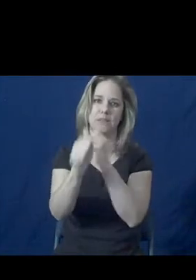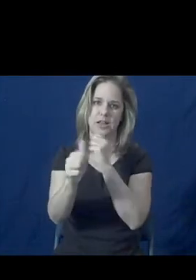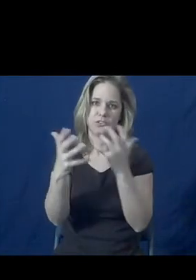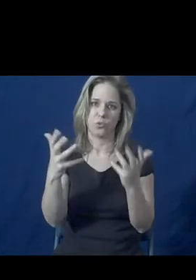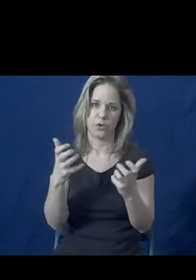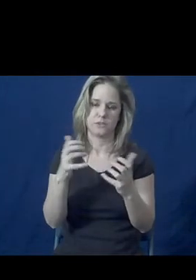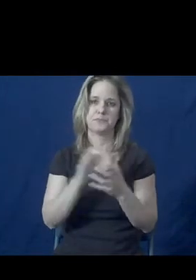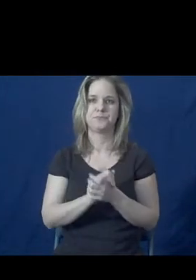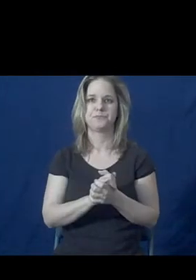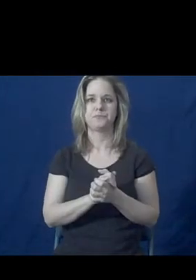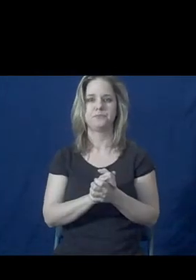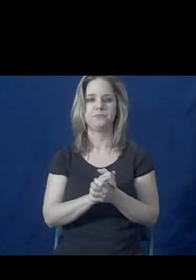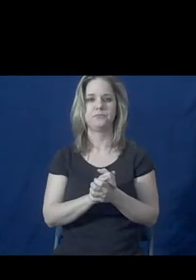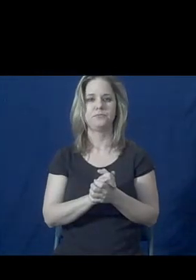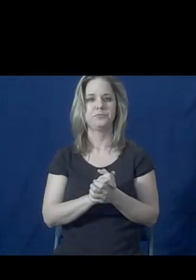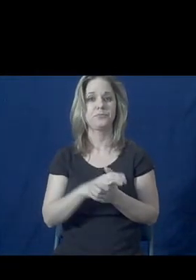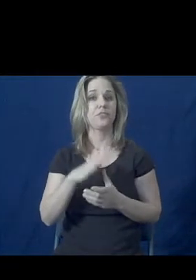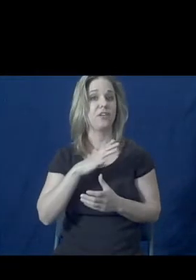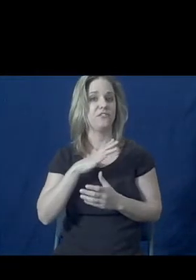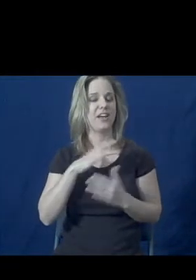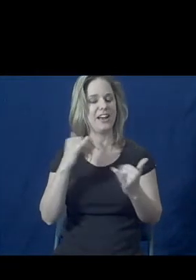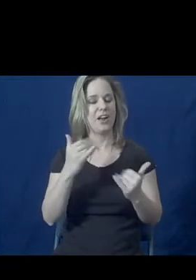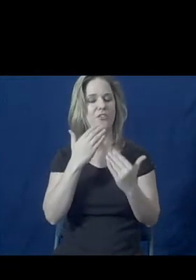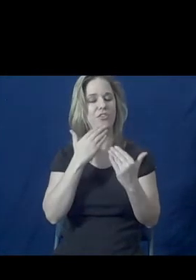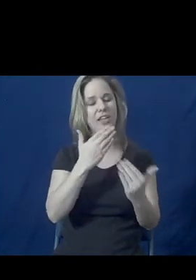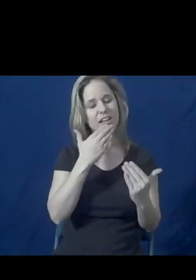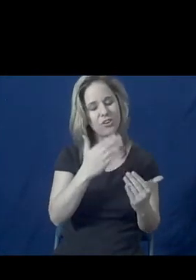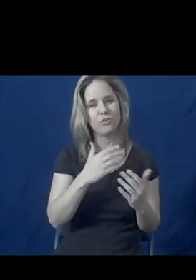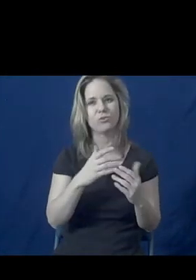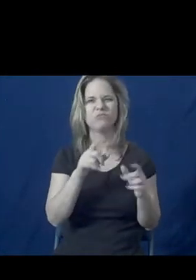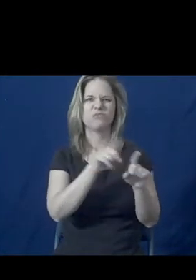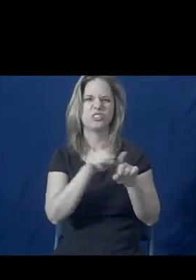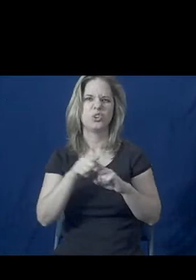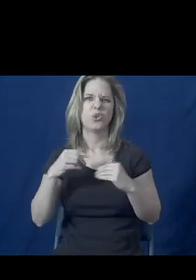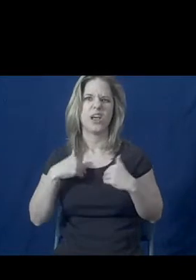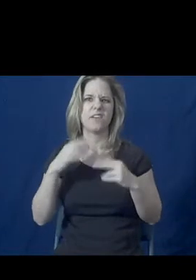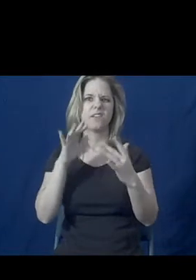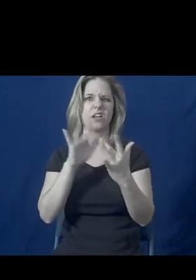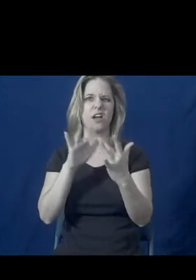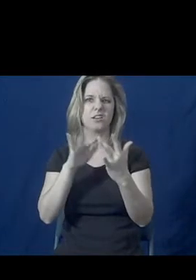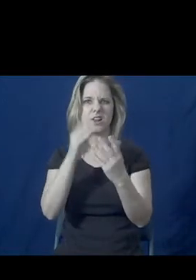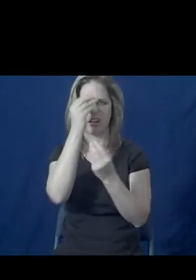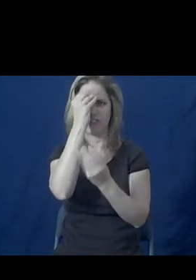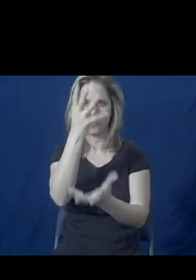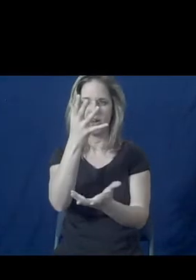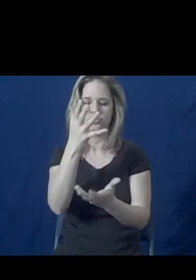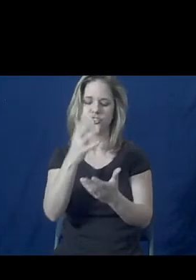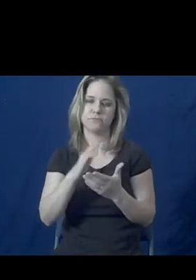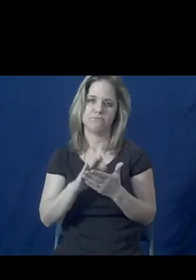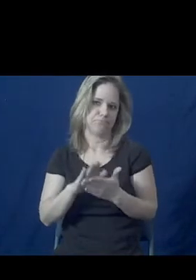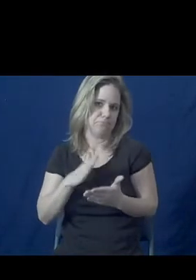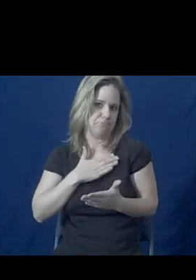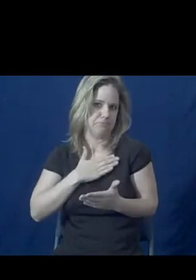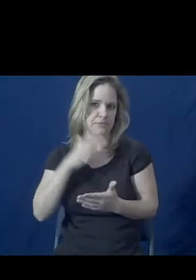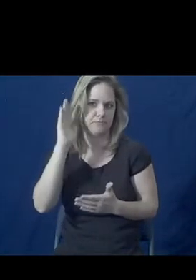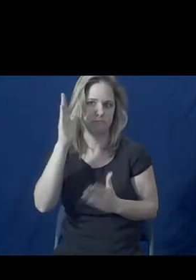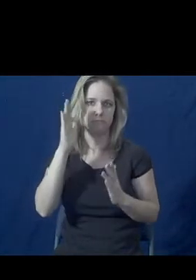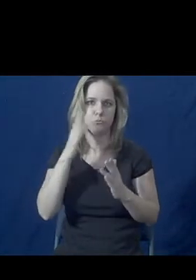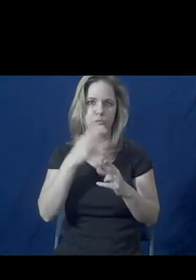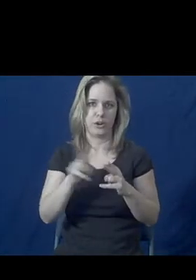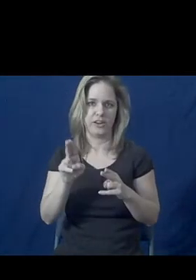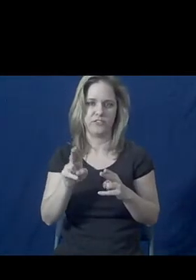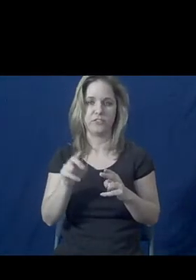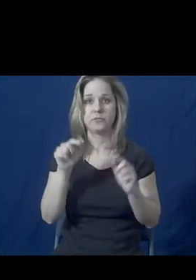My last slide really is a thank you, along with some contact information. As I said, I was going to be brief, but my contact information